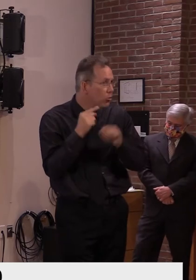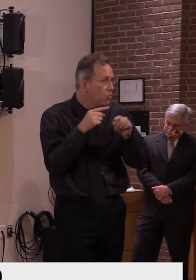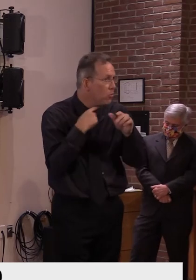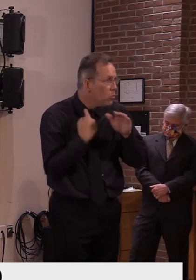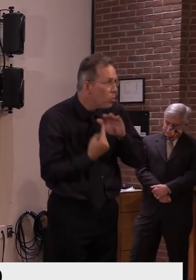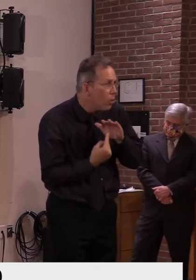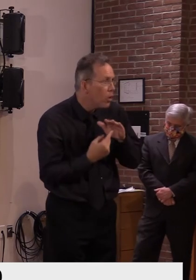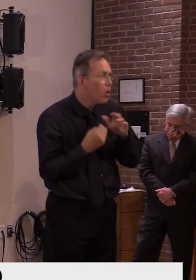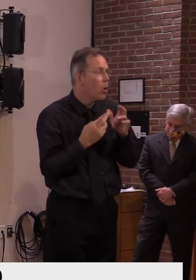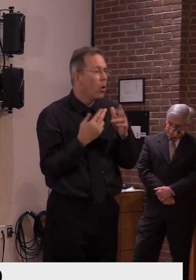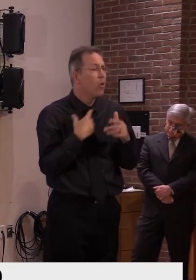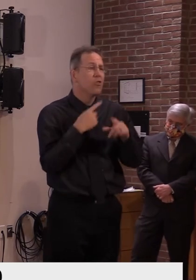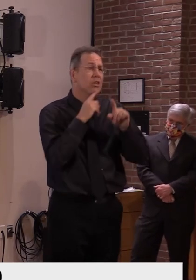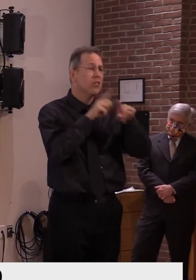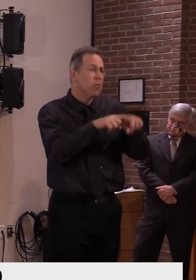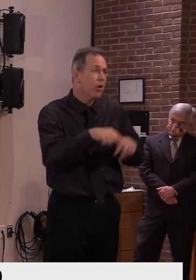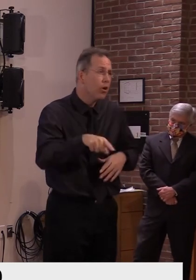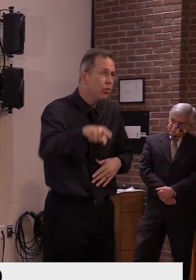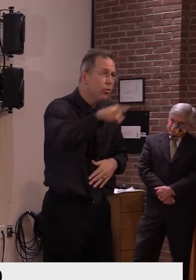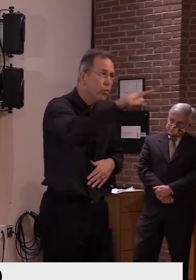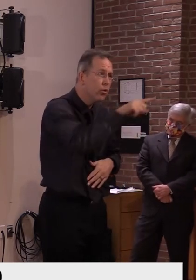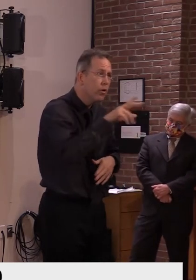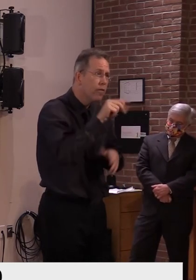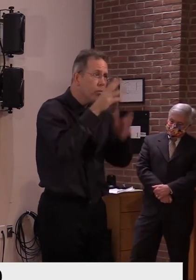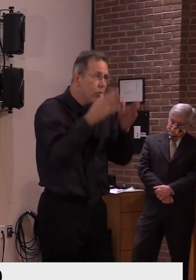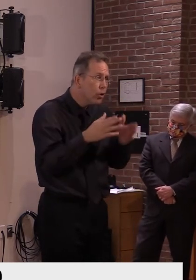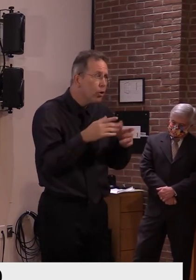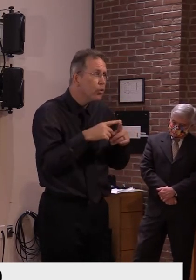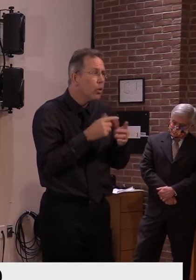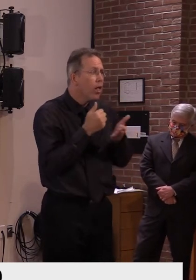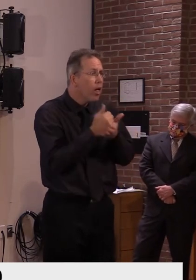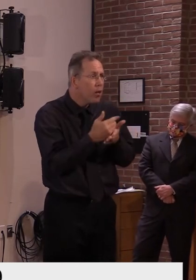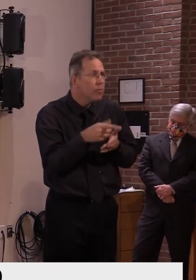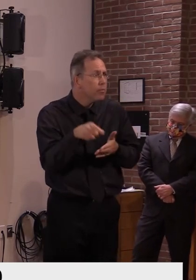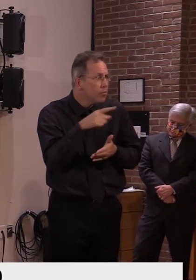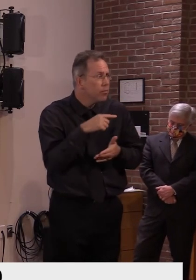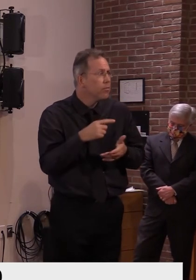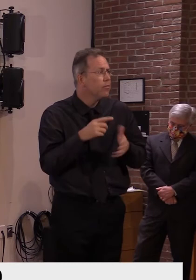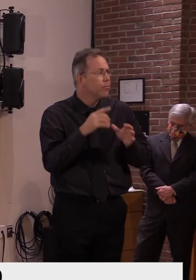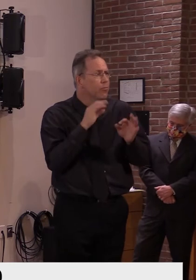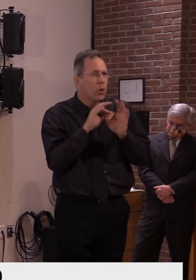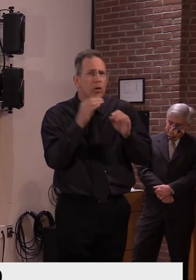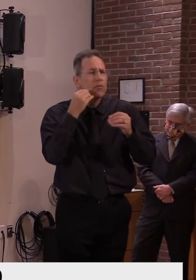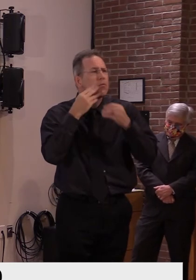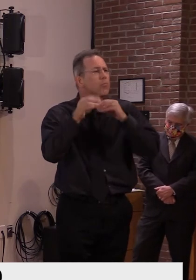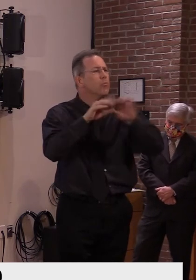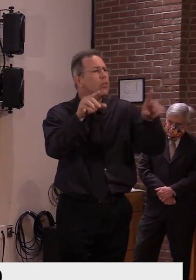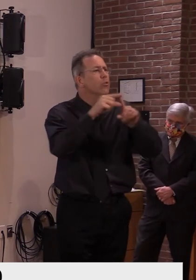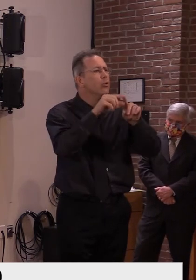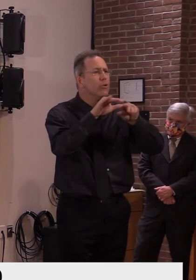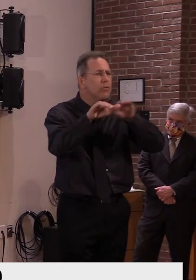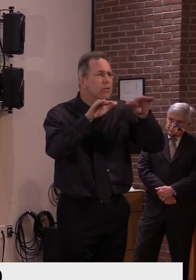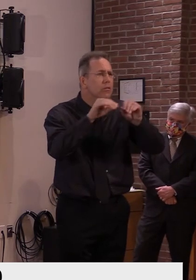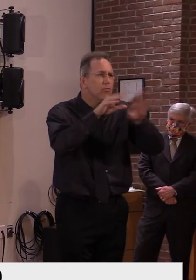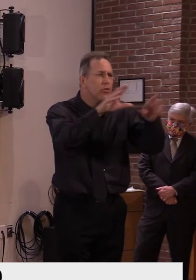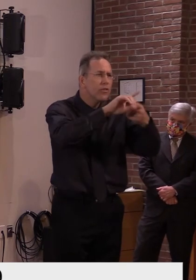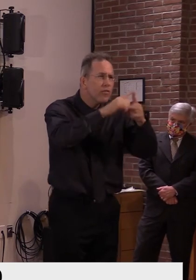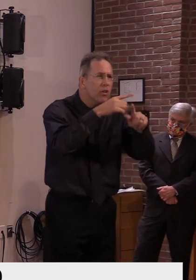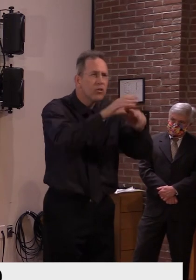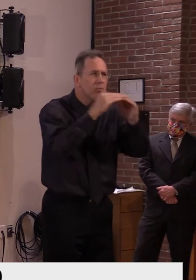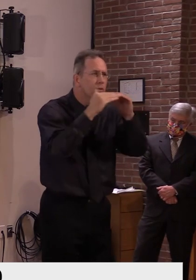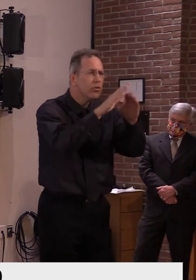um, communicate that, uh, to listeners so that everyone is aware. because that's the only way this is going to work. If we,